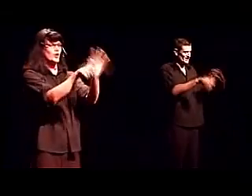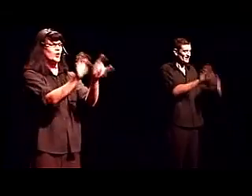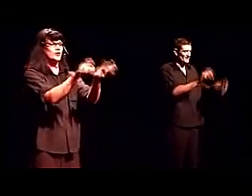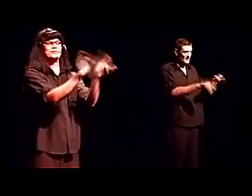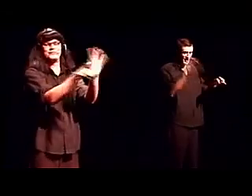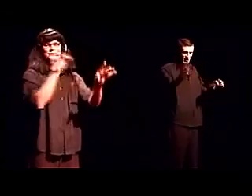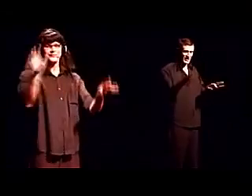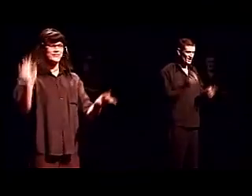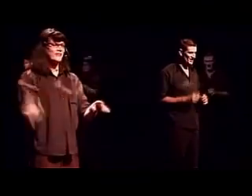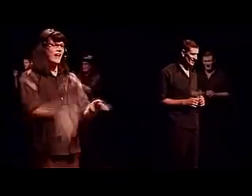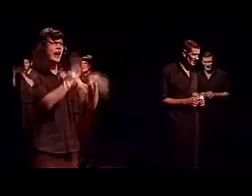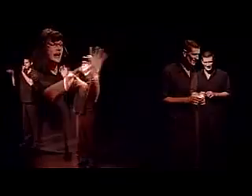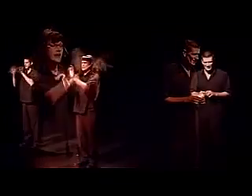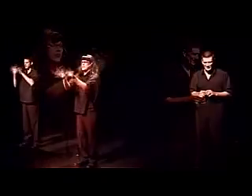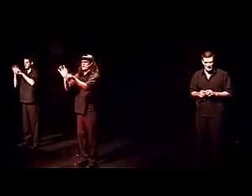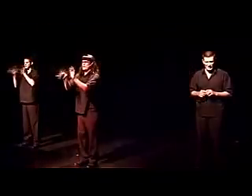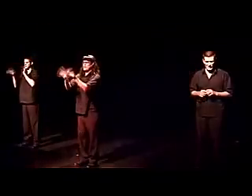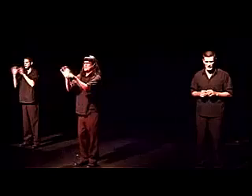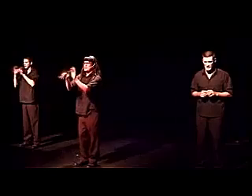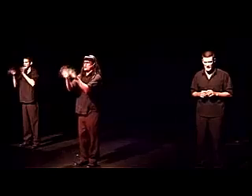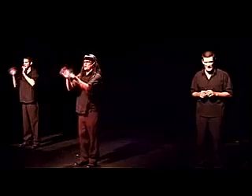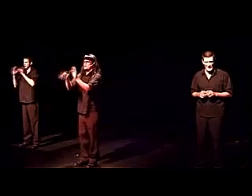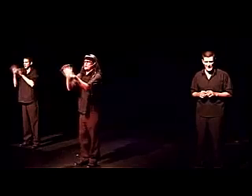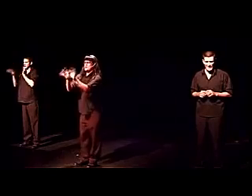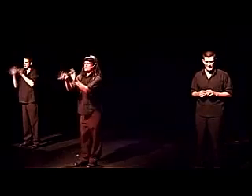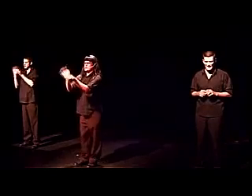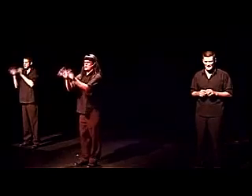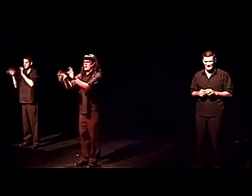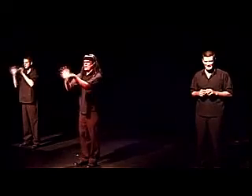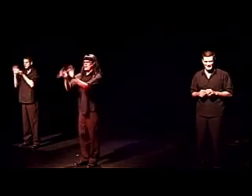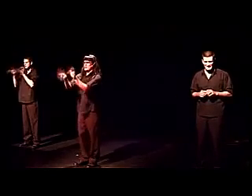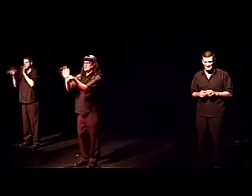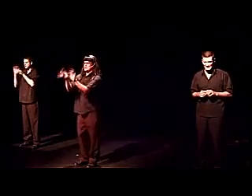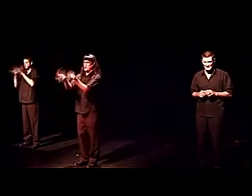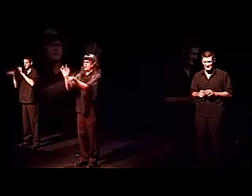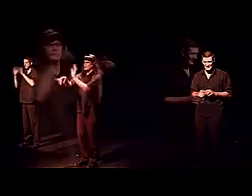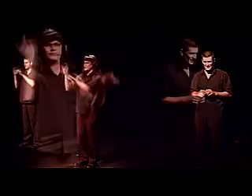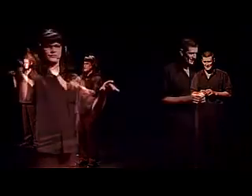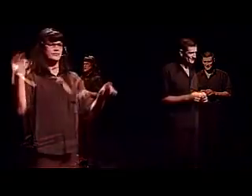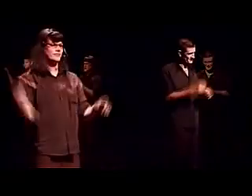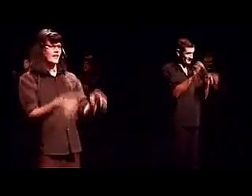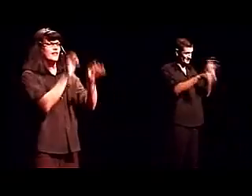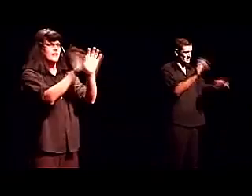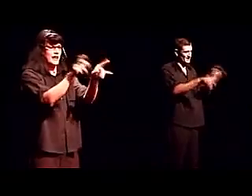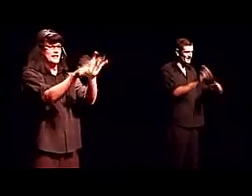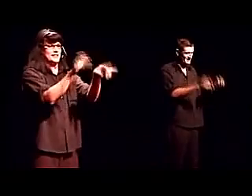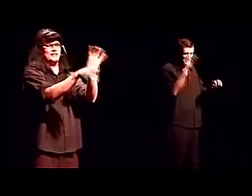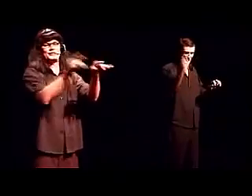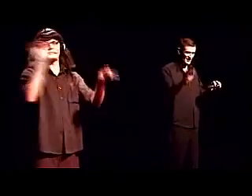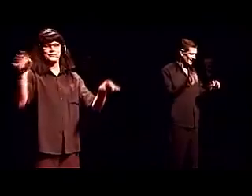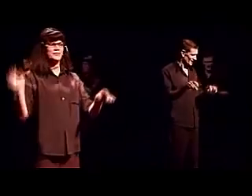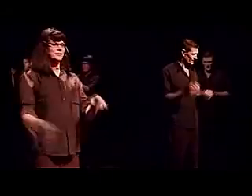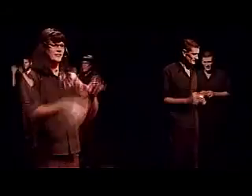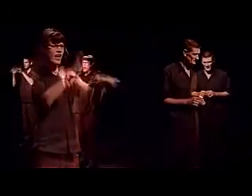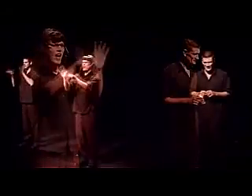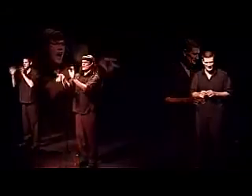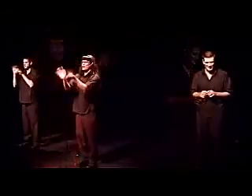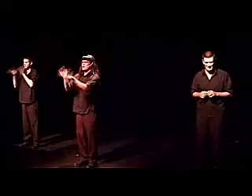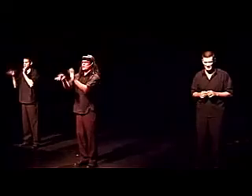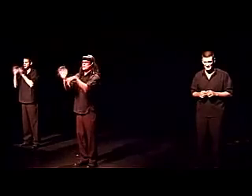Good. I sneak a finger underneath your waistband and feel your hair. It's soft. Yes. I lift up your